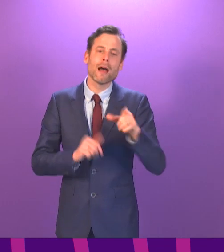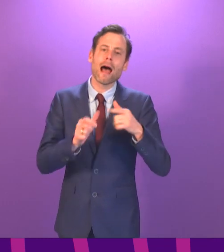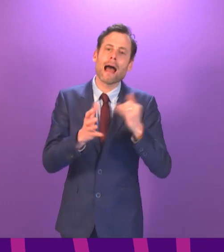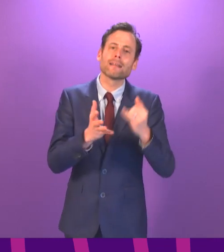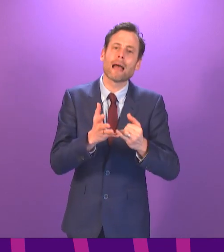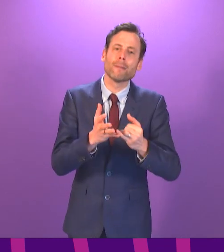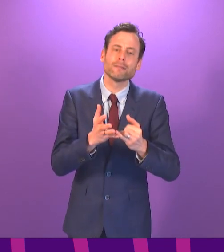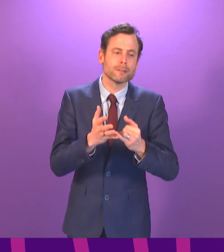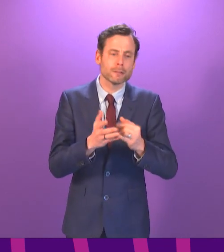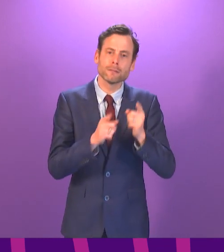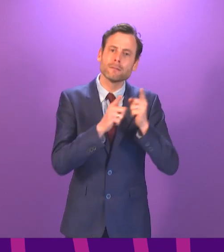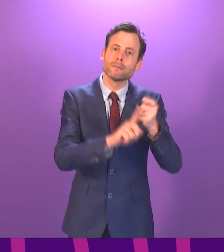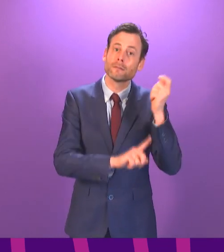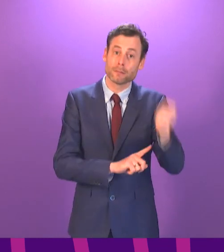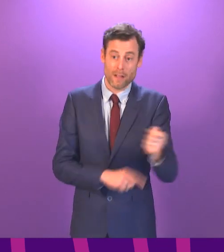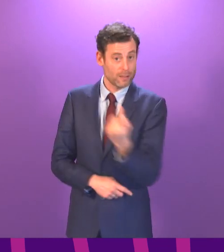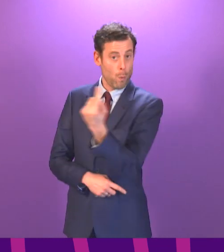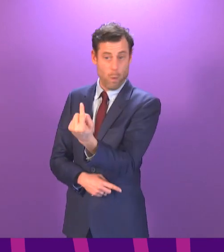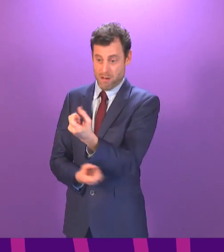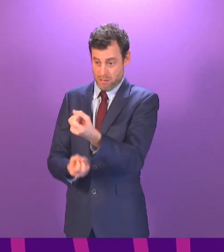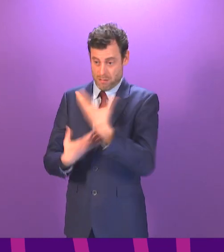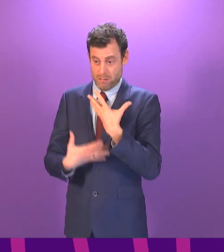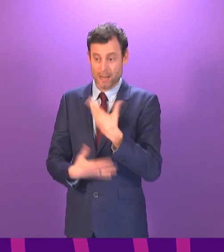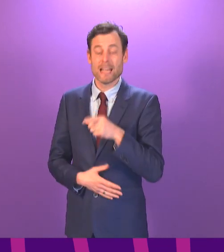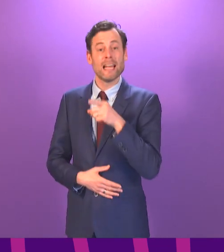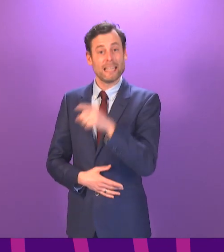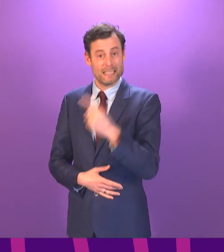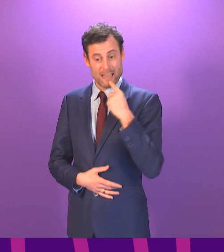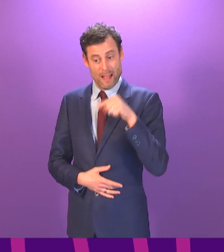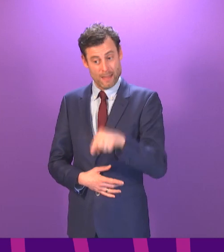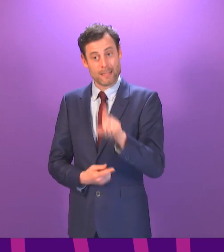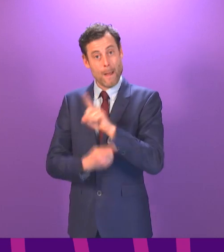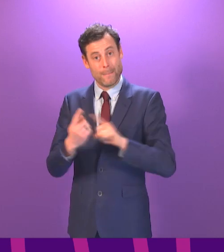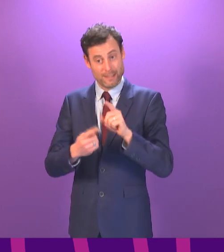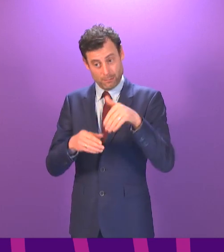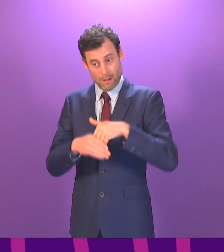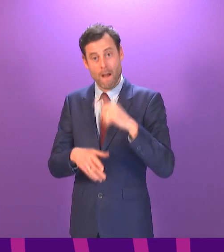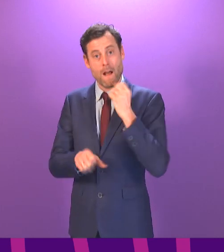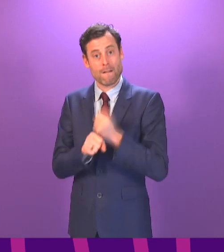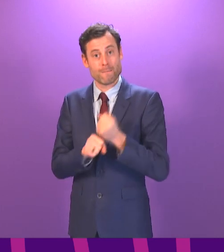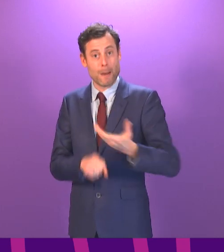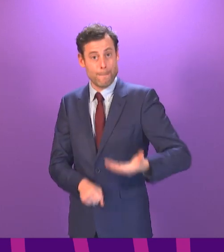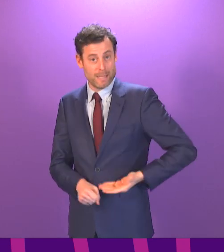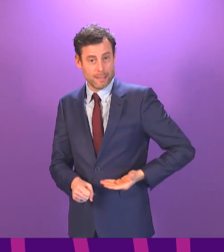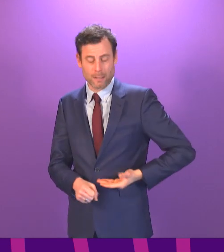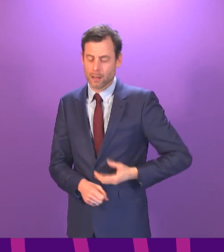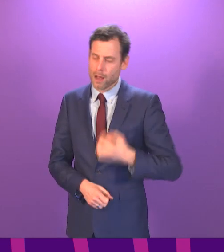straight answer on. He was certain that the meetings were government business. Did Peter Murrell tell the truth under oath?